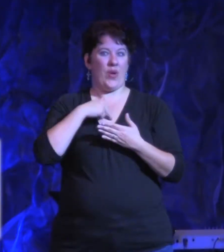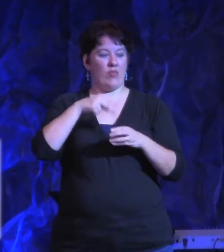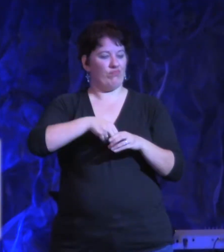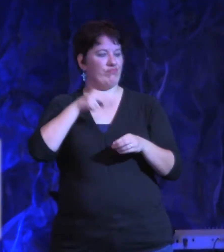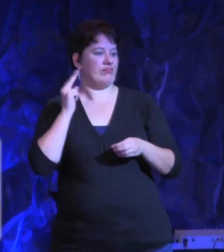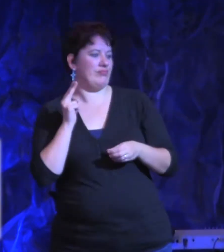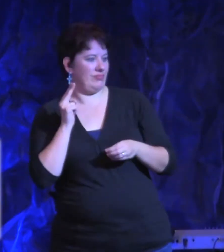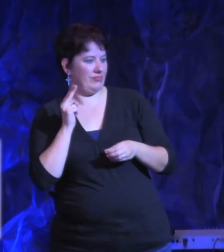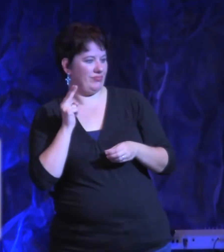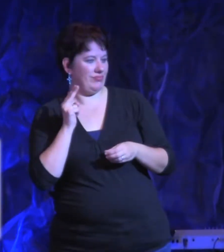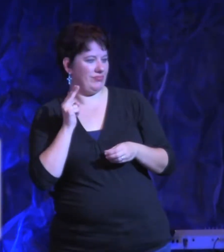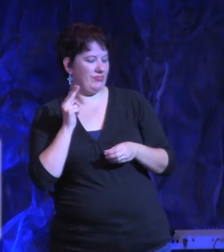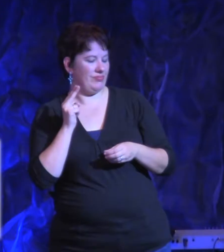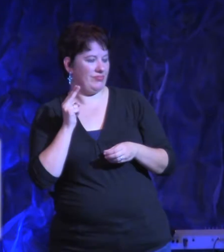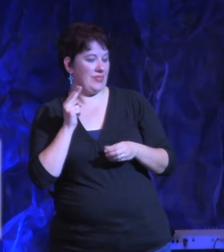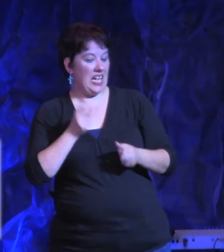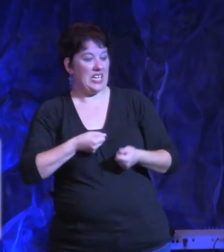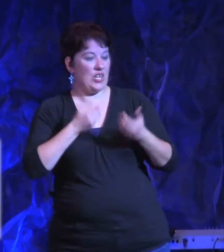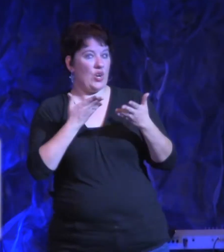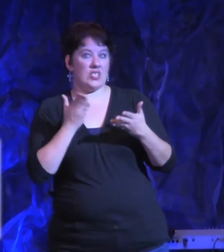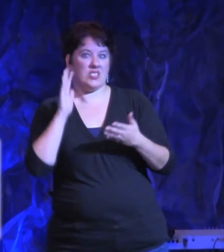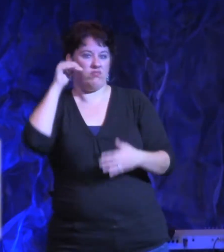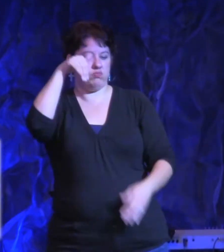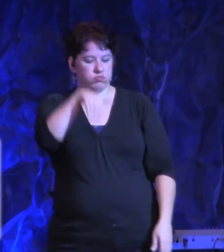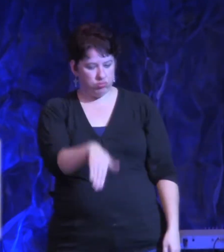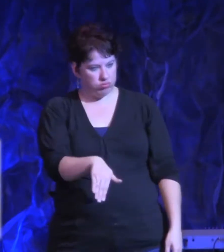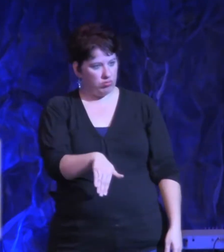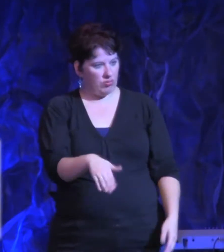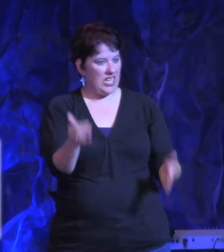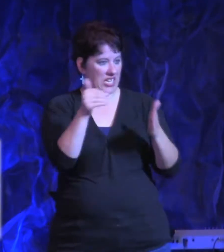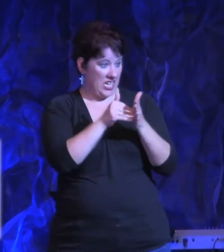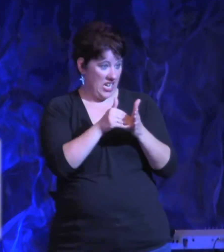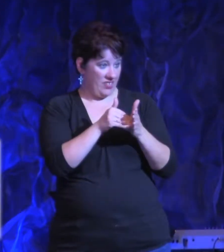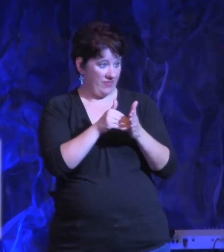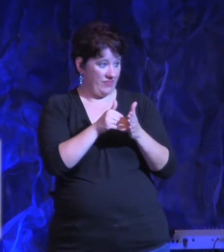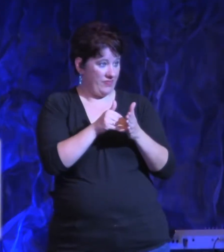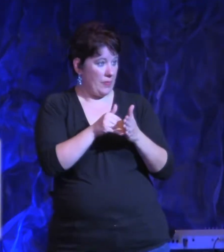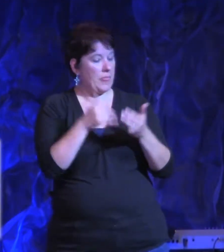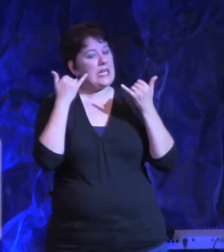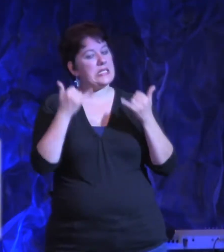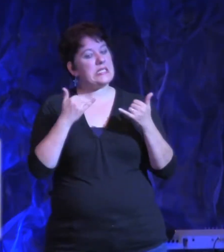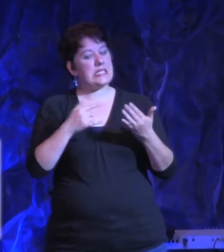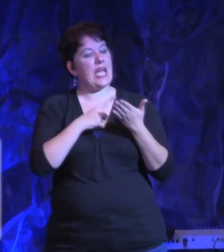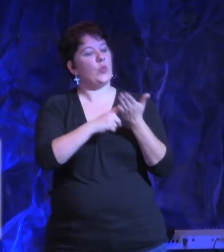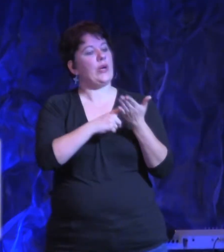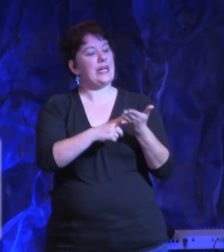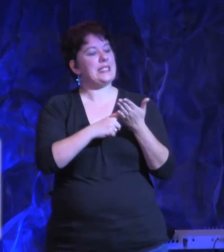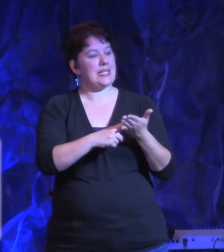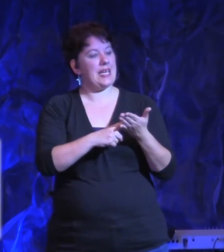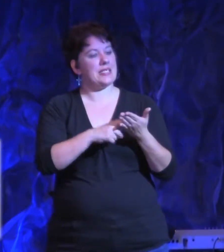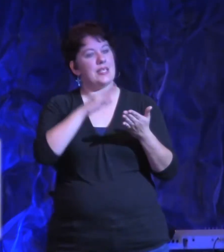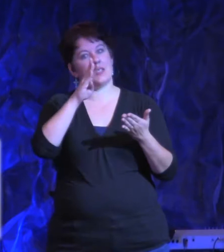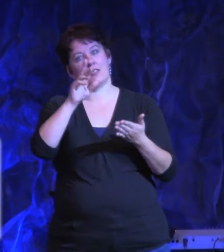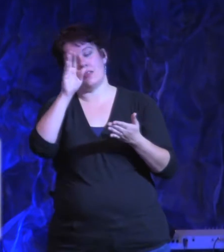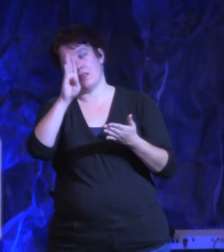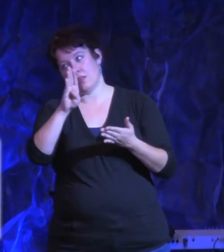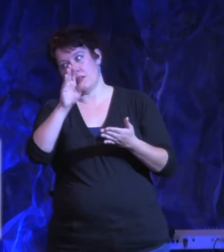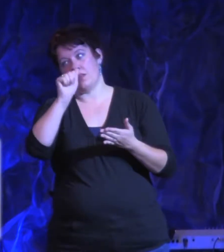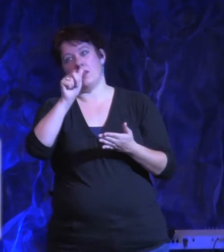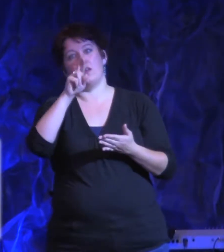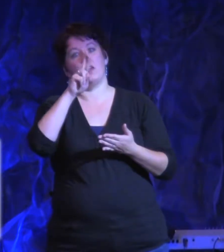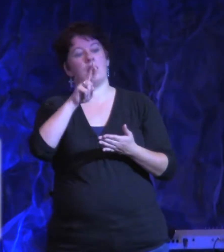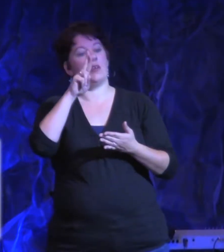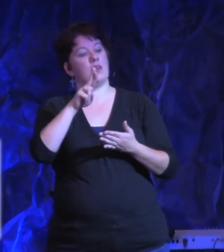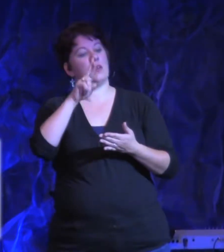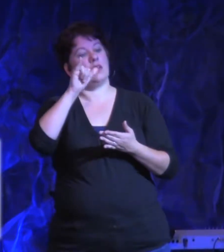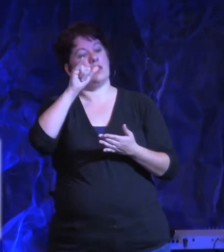about barriers to our pursuit. You know, everybody desires and wants breakthroughs. And we've been praying for a breakthrough